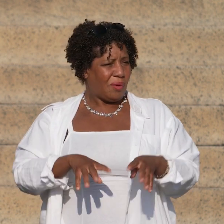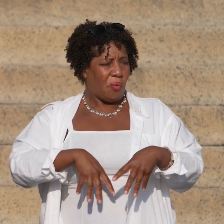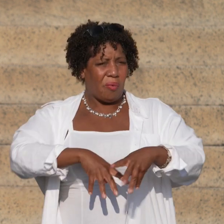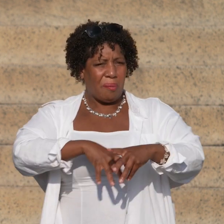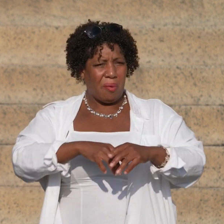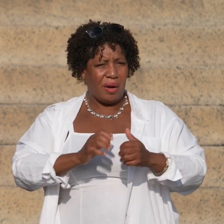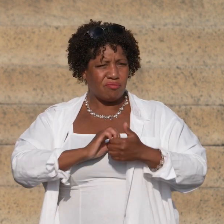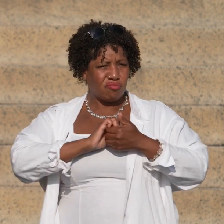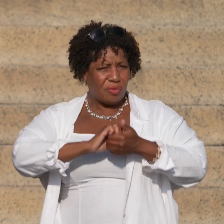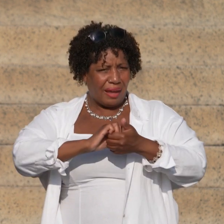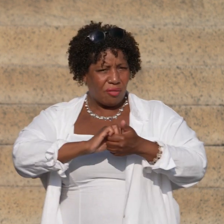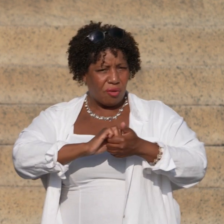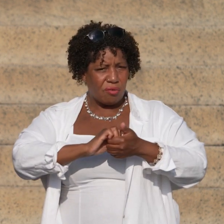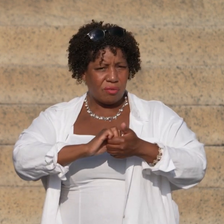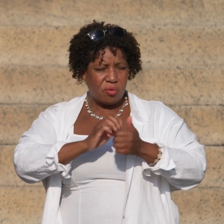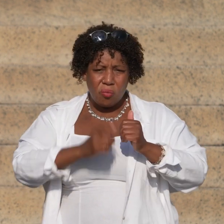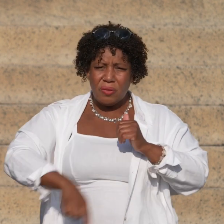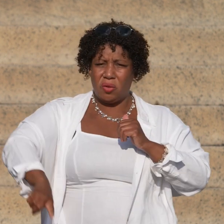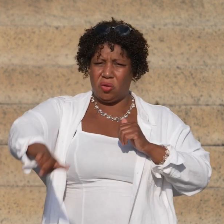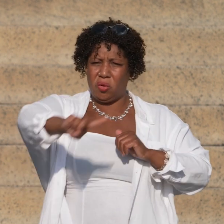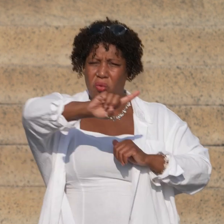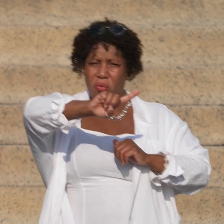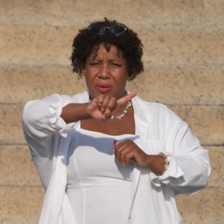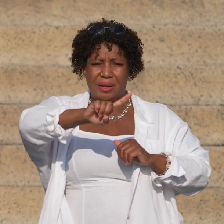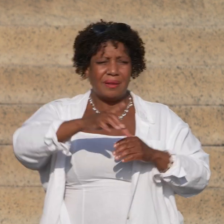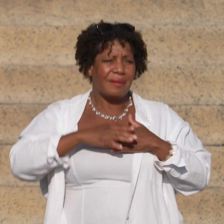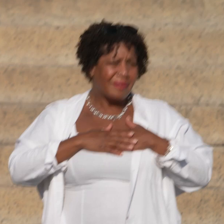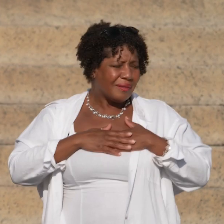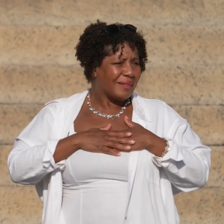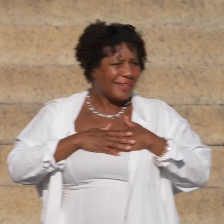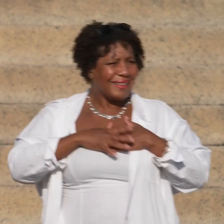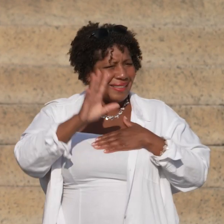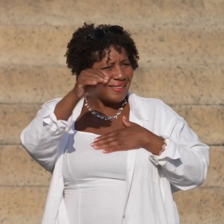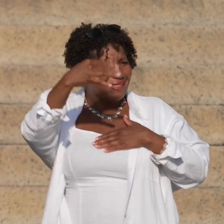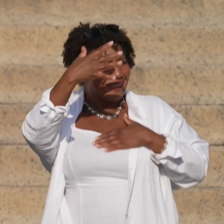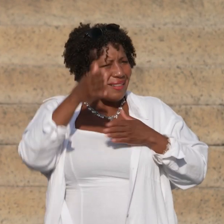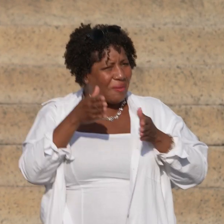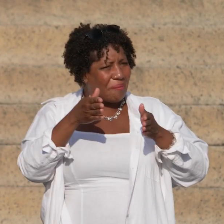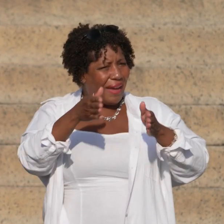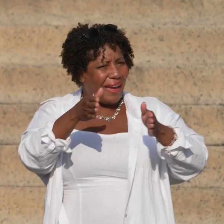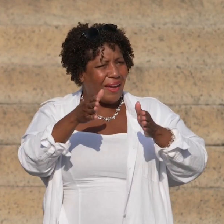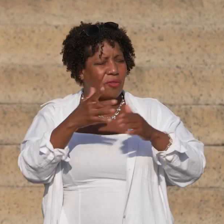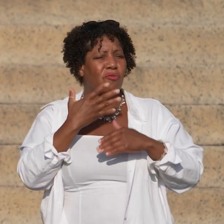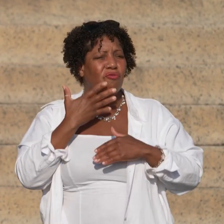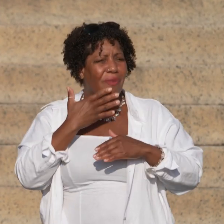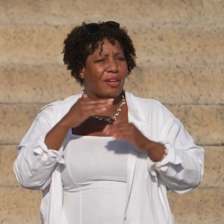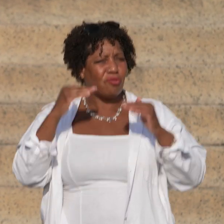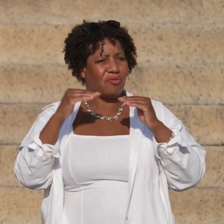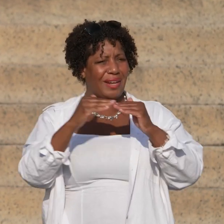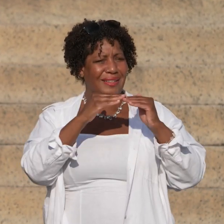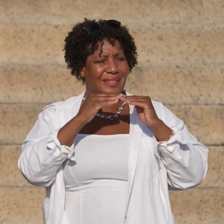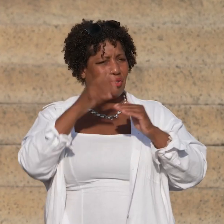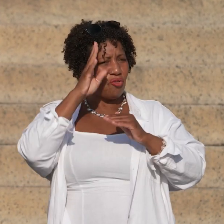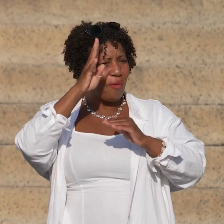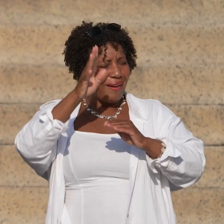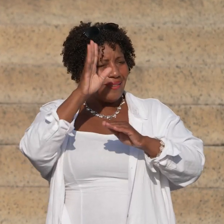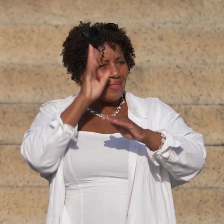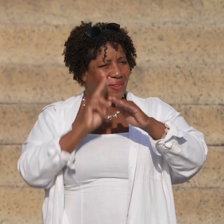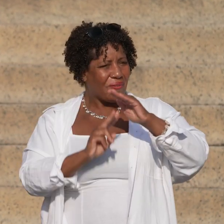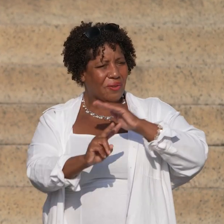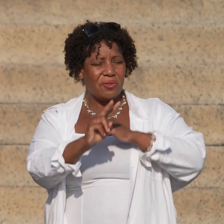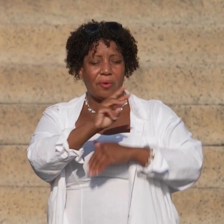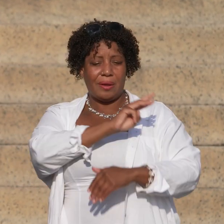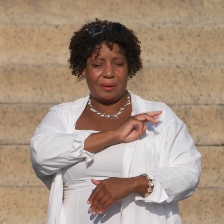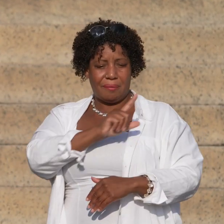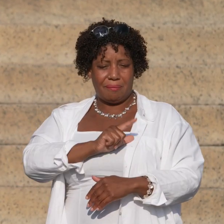solidarity with all of you on this sunlit path to racial justice, knowing that together we are creating the future that